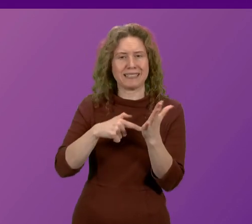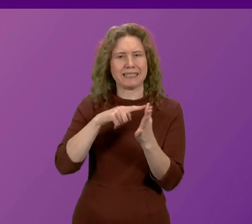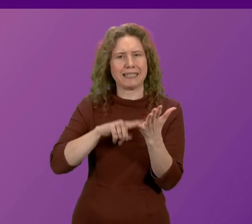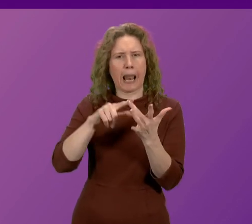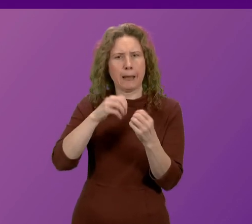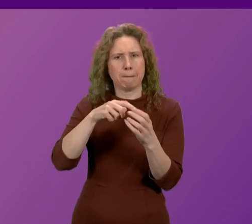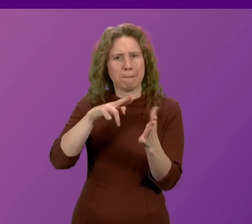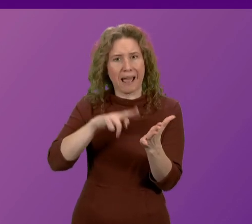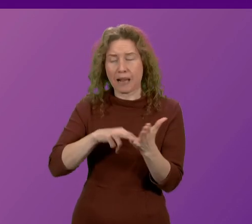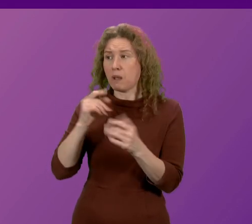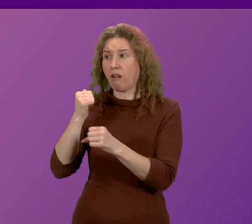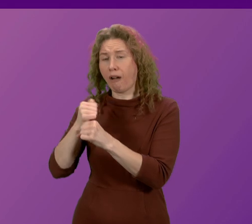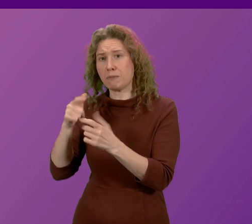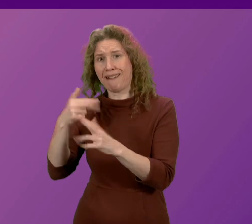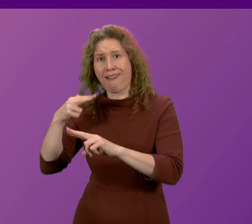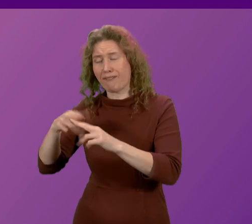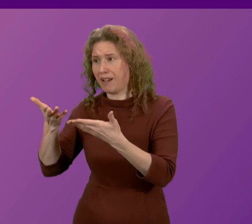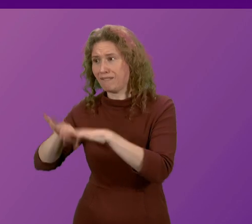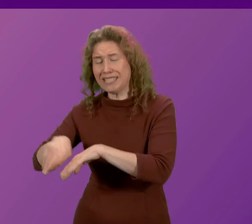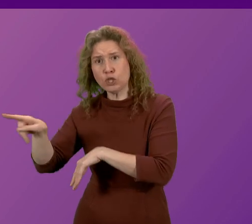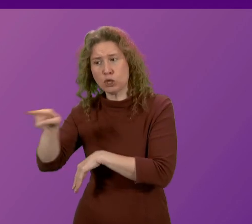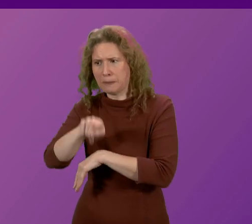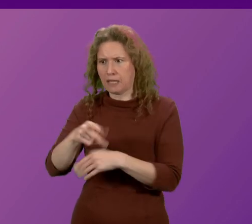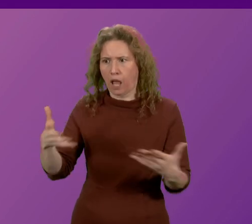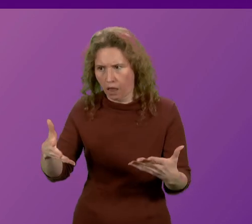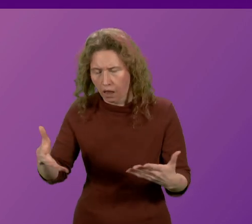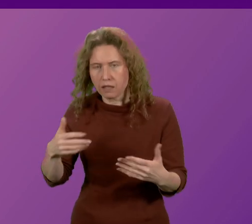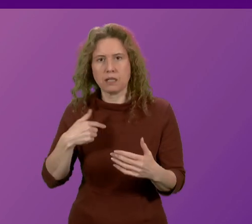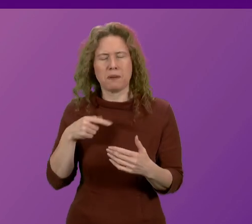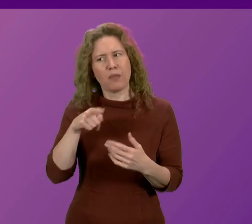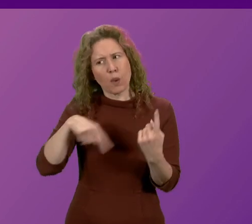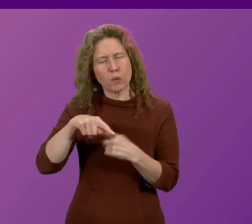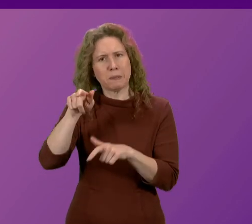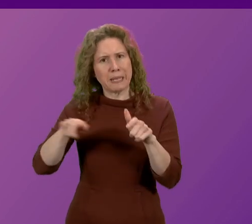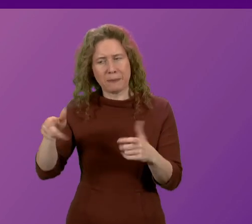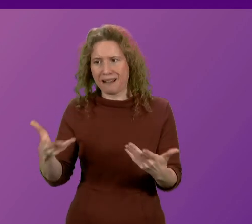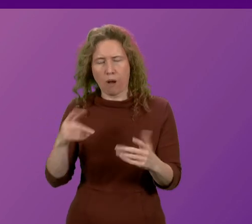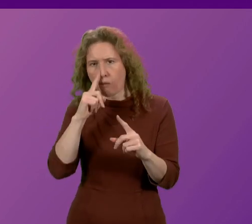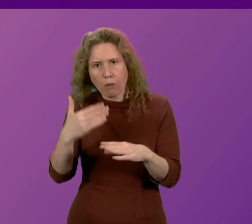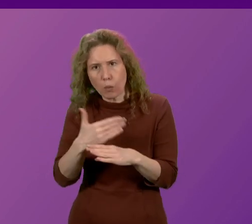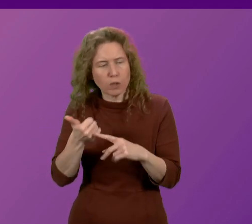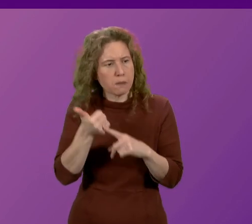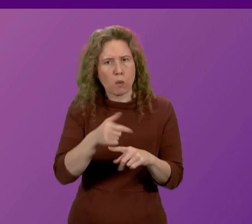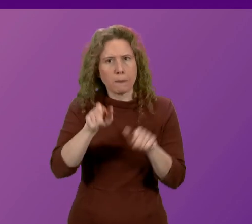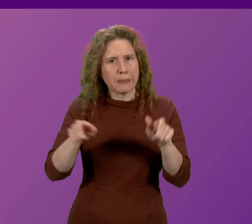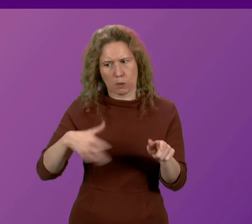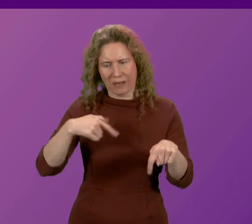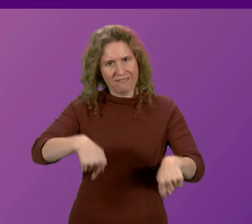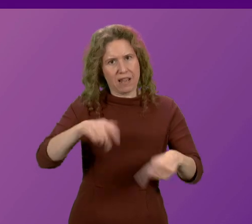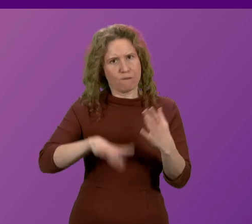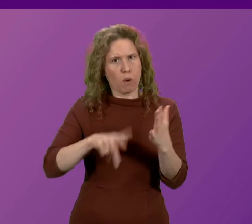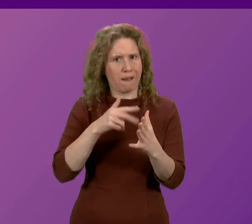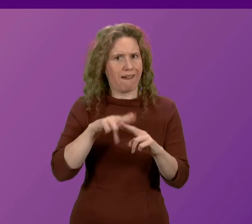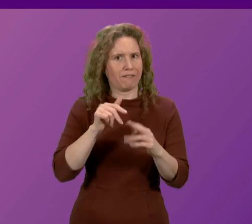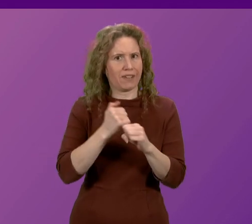a detrimental impact on many families who have made their lives and homes here in Scotland. Can I ask the First Minutes to make direct representations to the UK